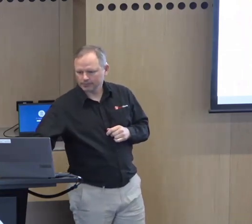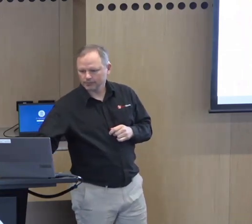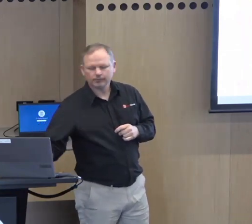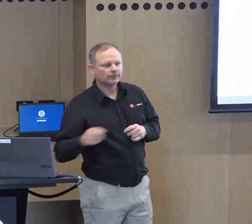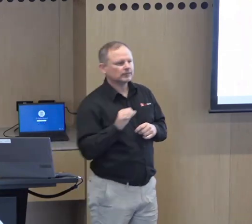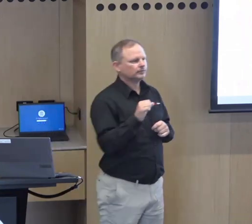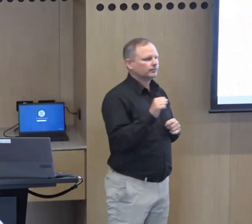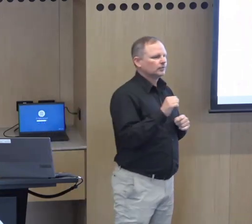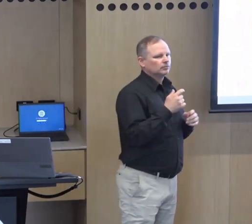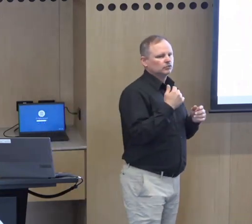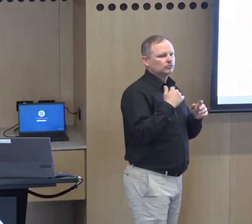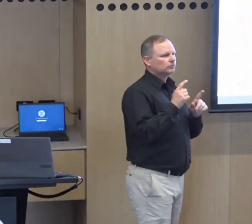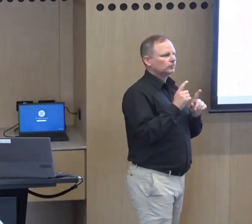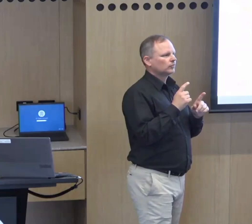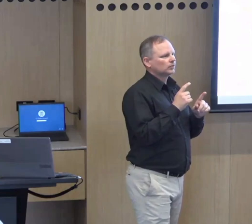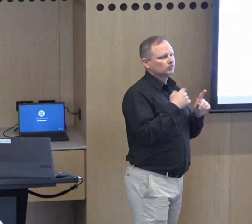wealth of information.